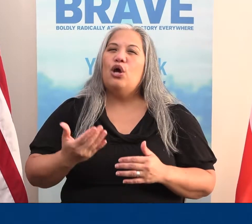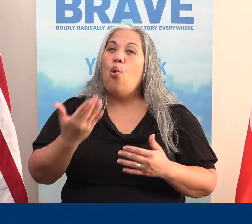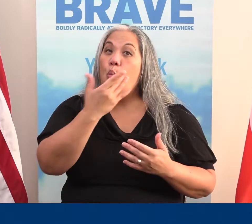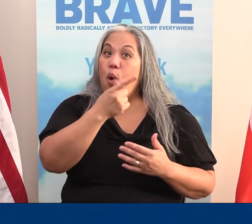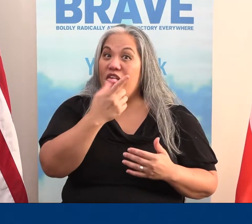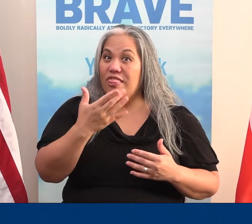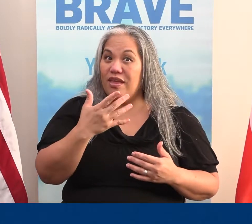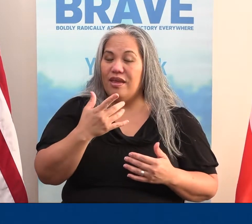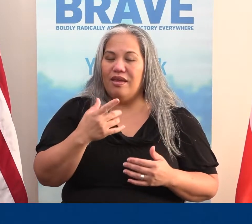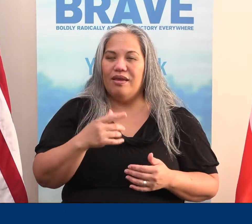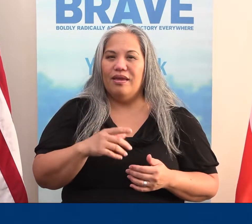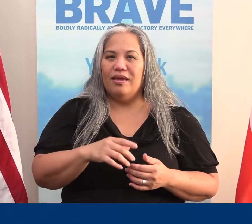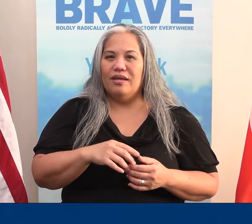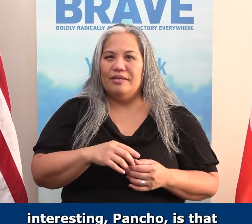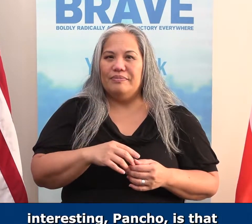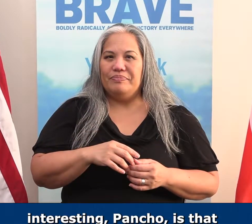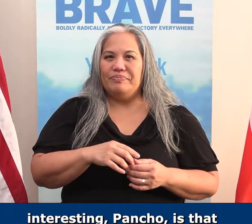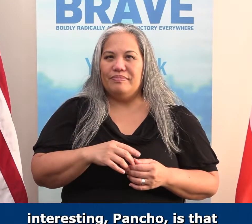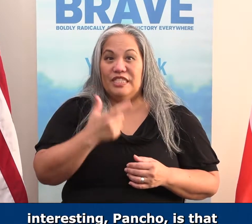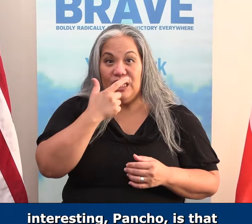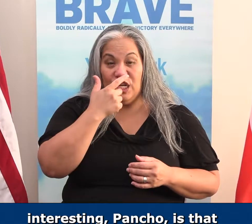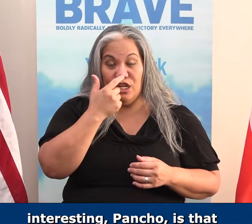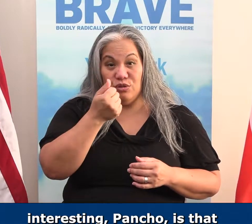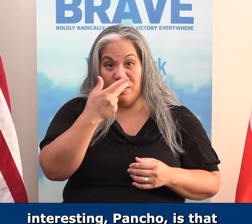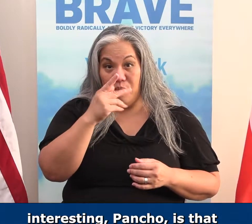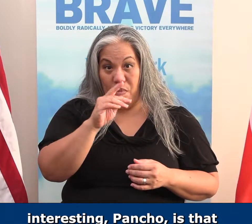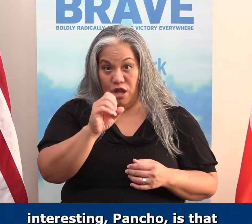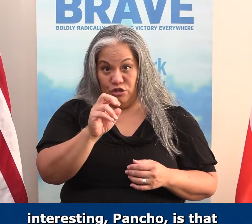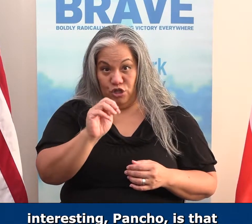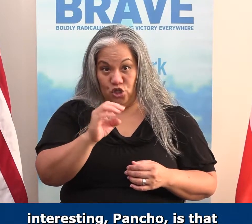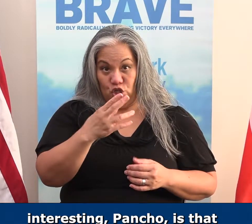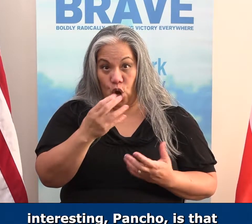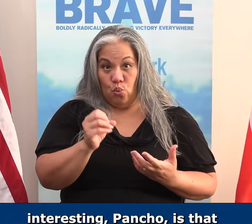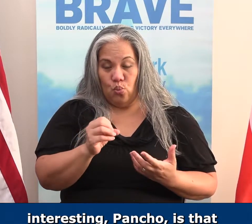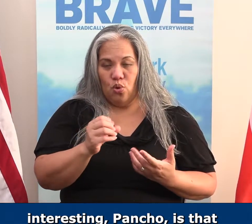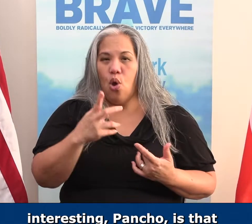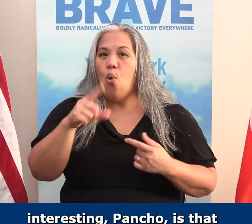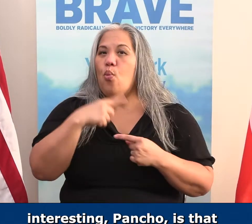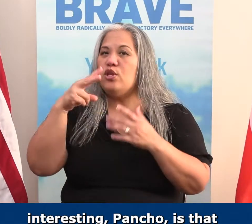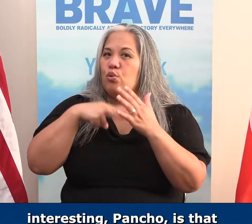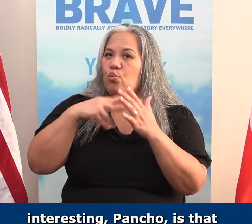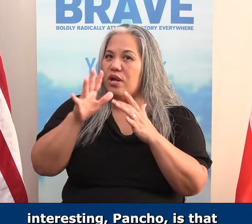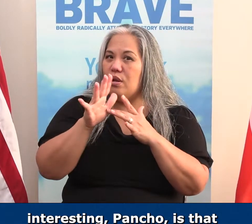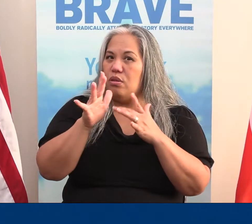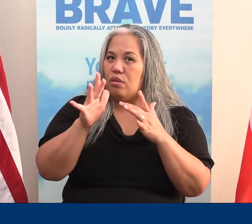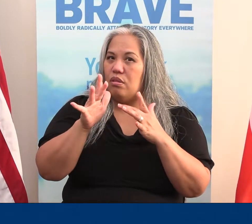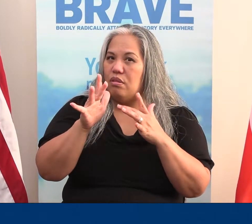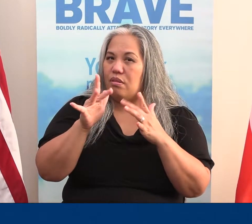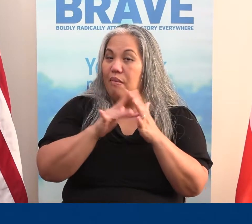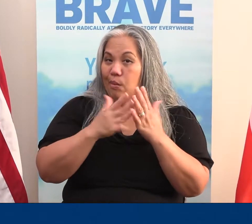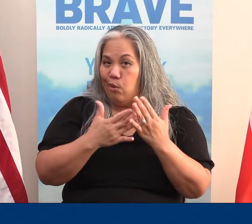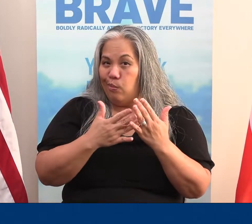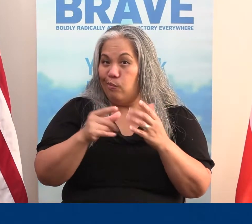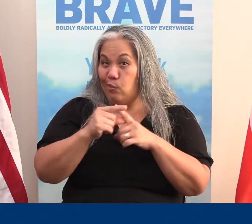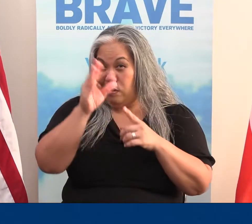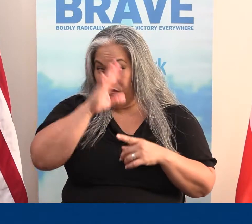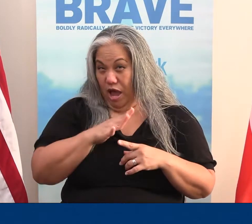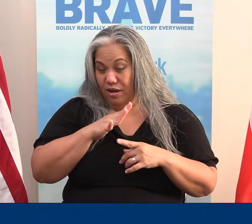that is interesting, Pancho, is that when you read the Word of God, it sometimes